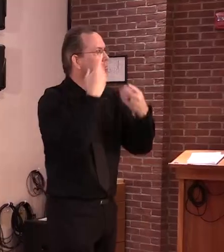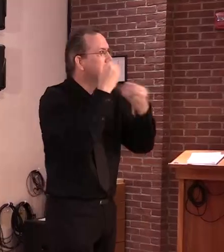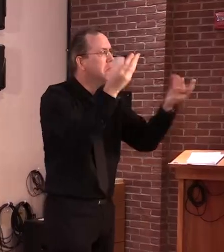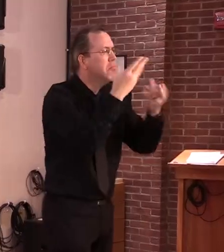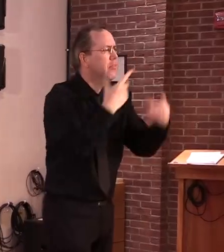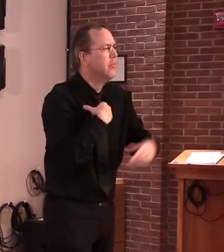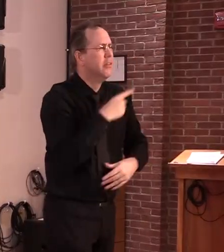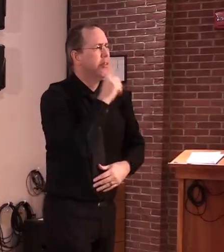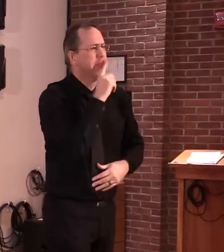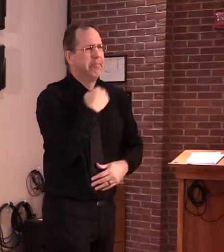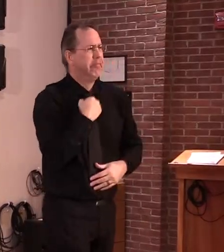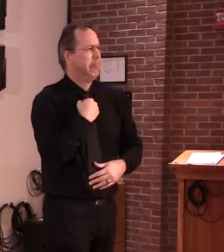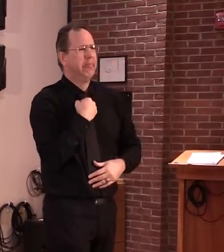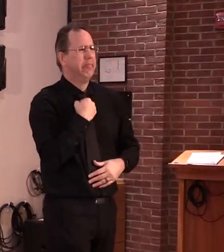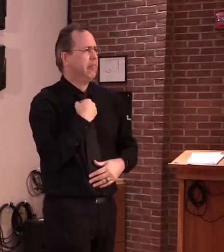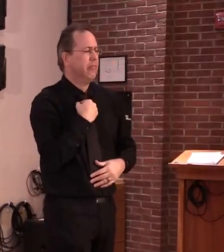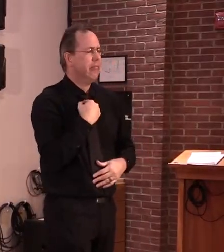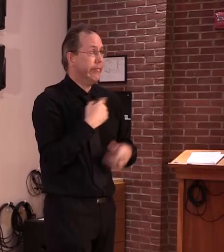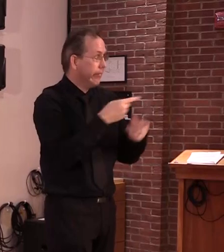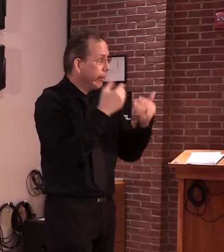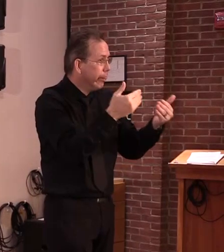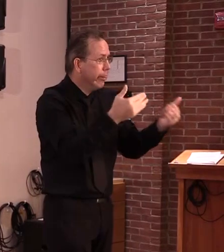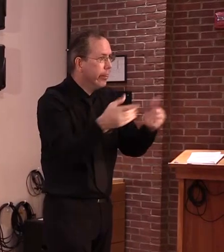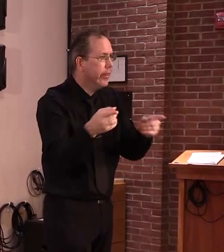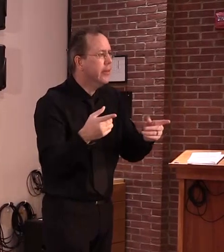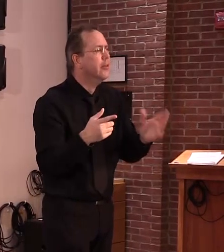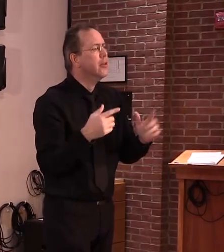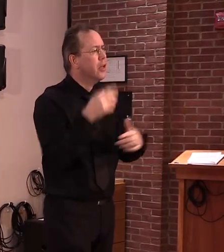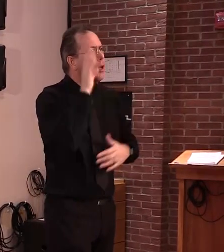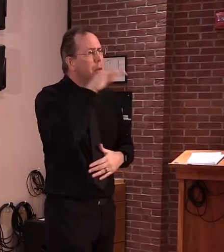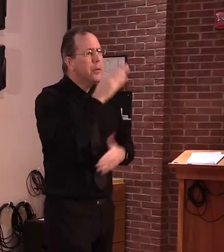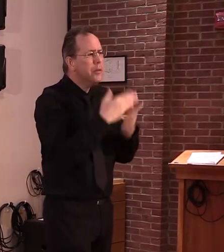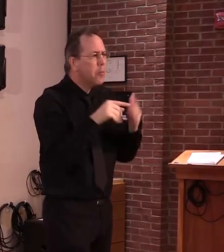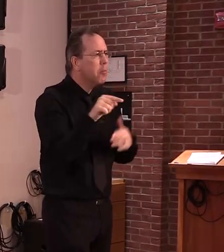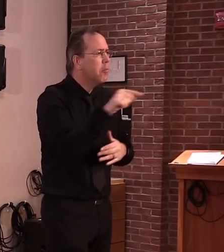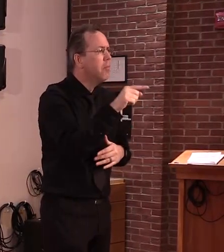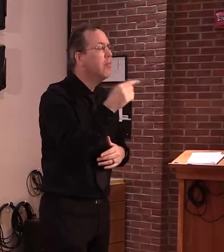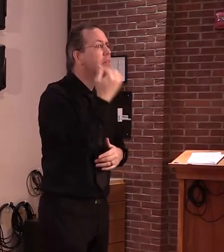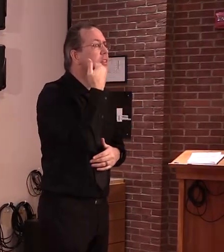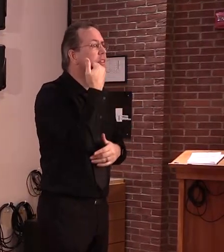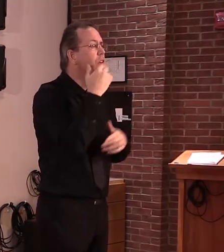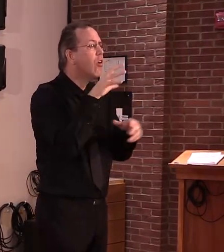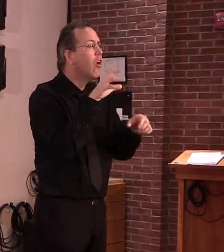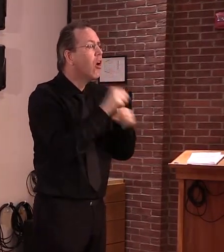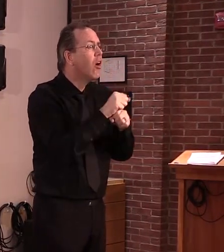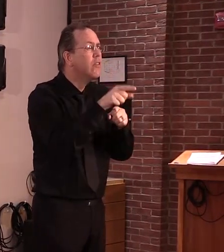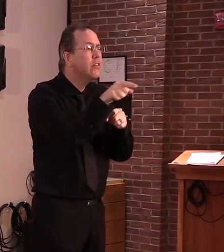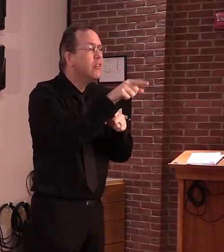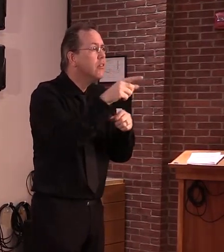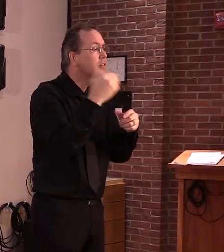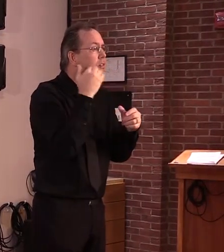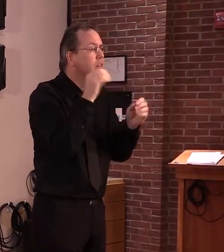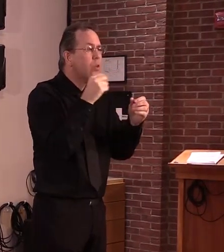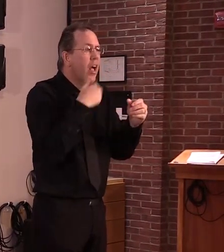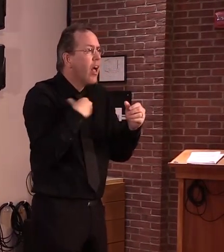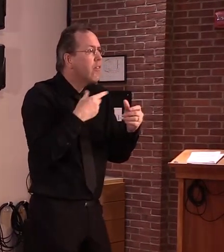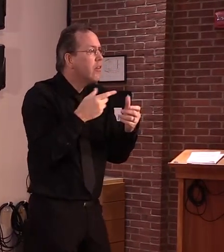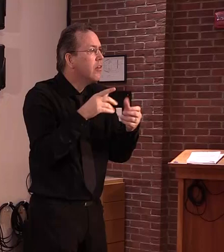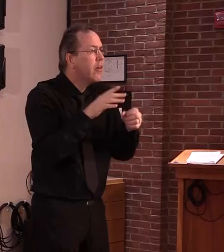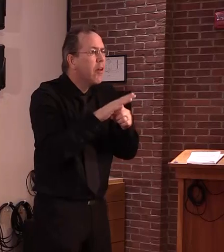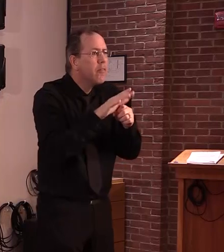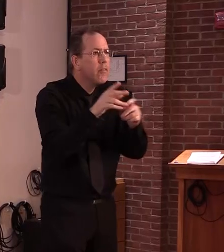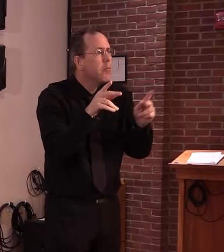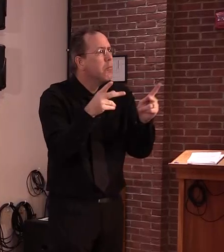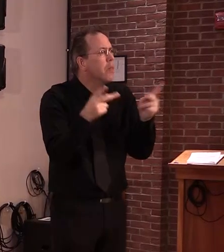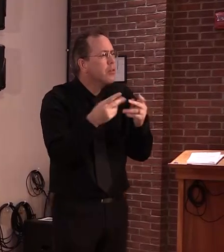Not everybody is going to be able to comply with these guidelines. We recognize that. The various practices are going